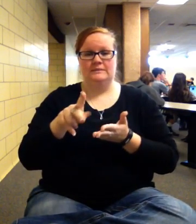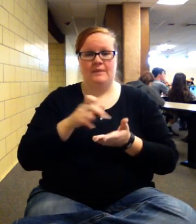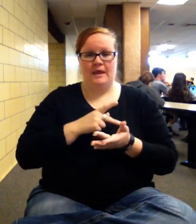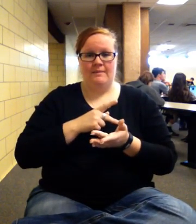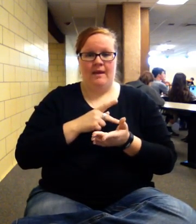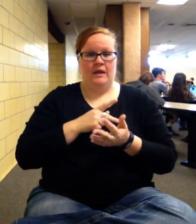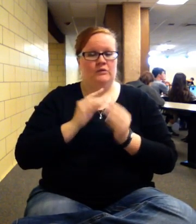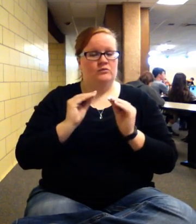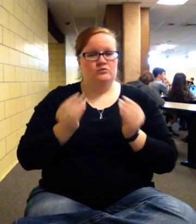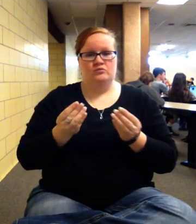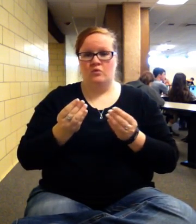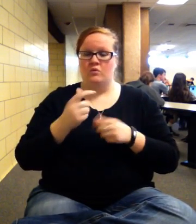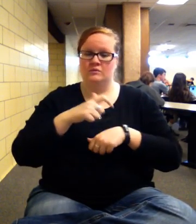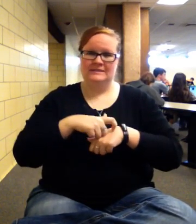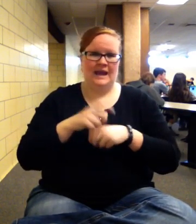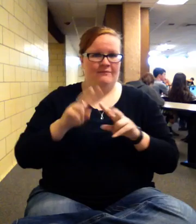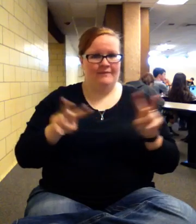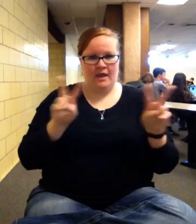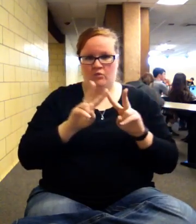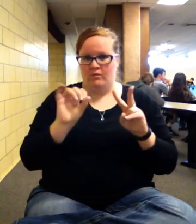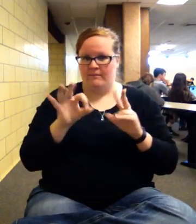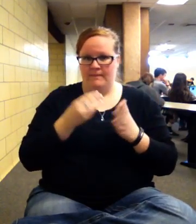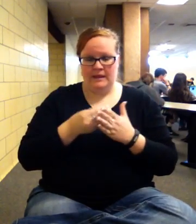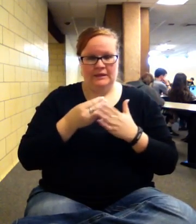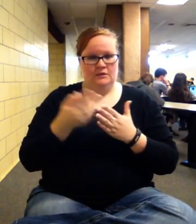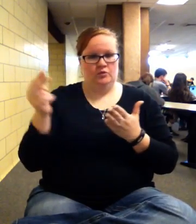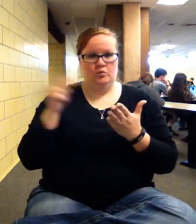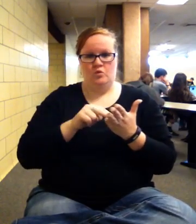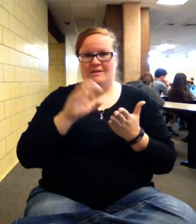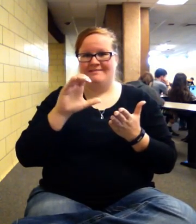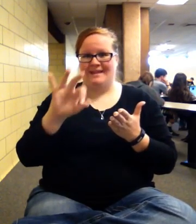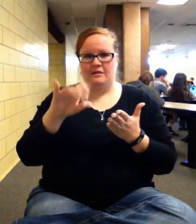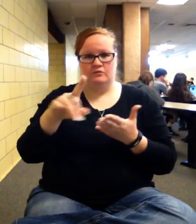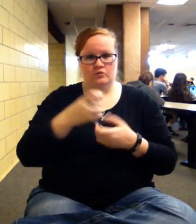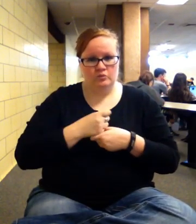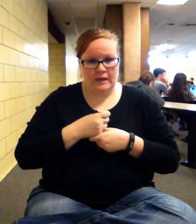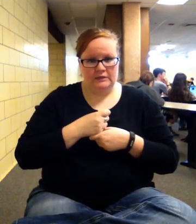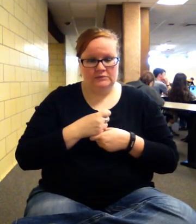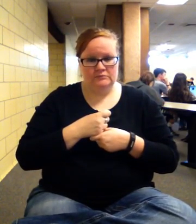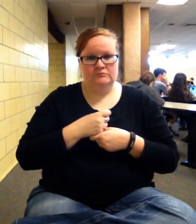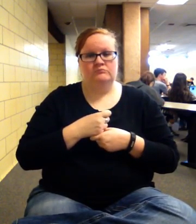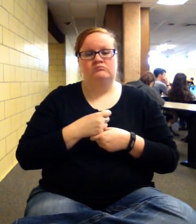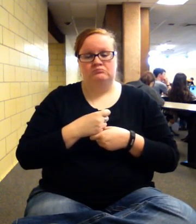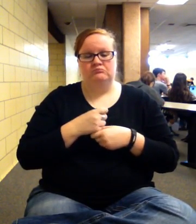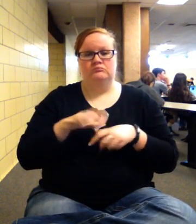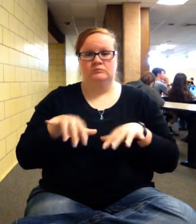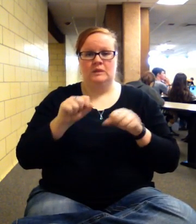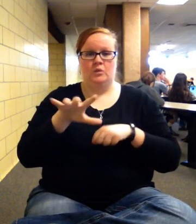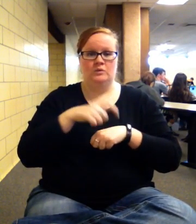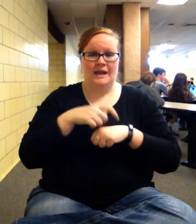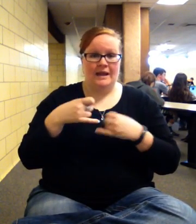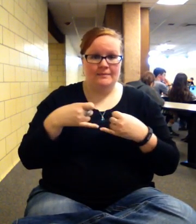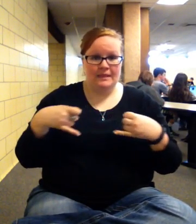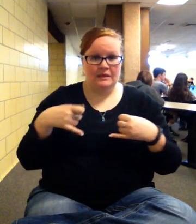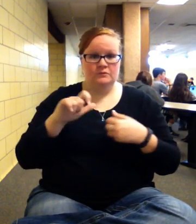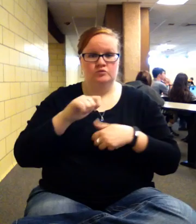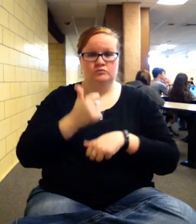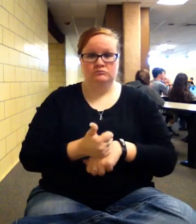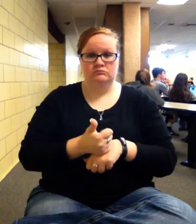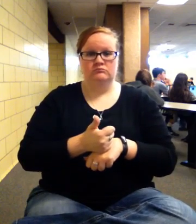no time value of money. So we're just looking at the cash flows that we get. So we're just taking our timeline. We're setting that up. So we've got time period